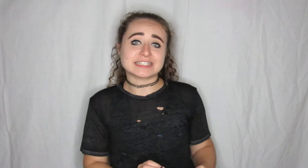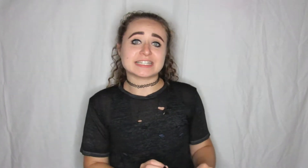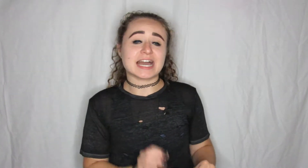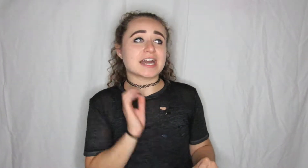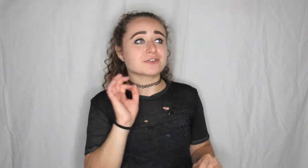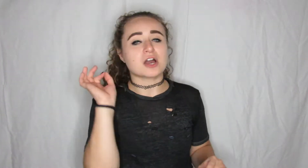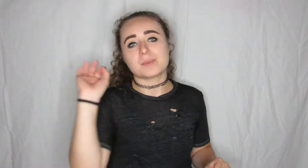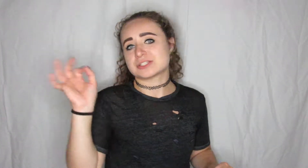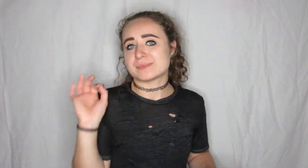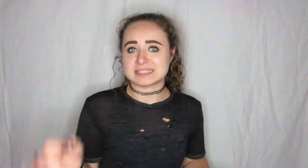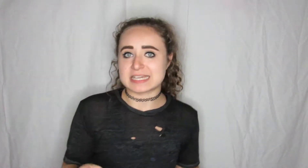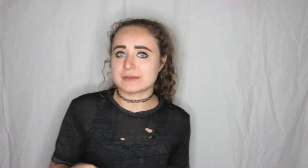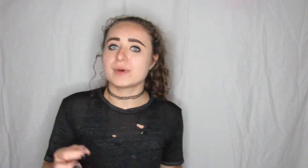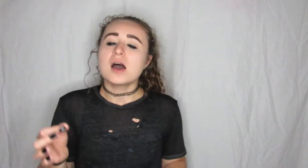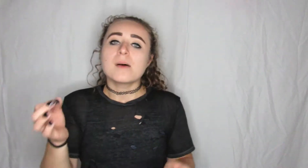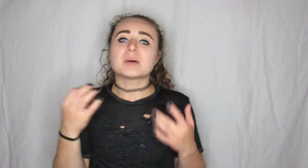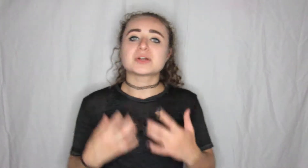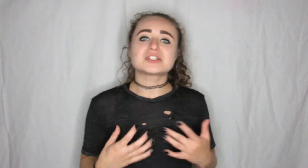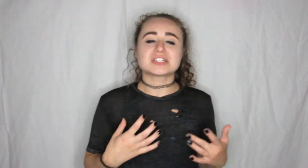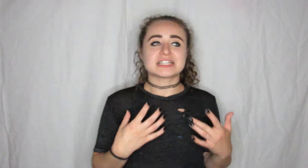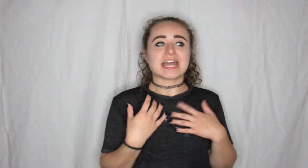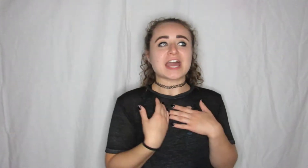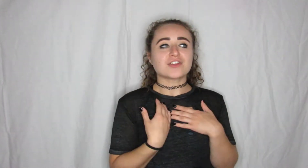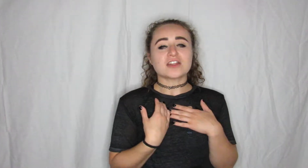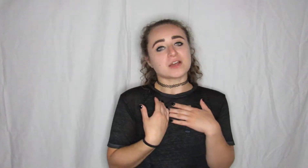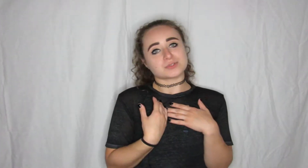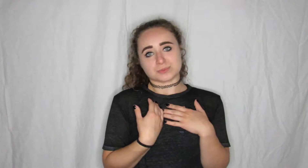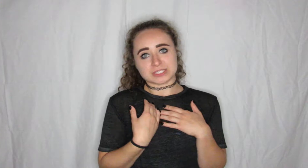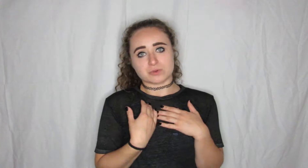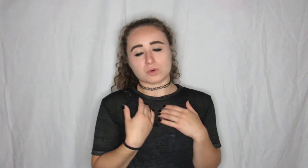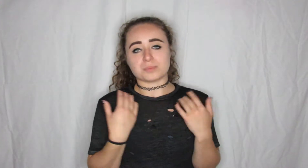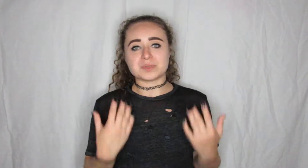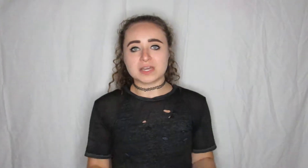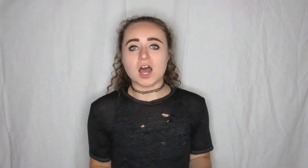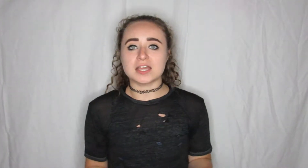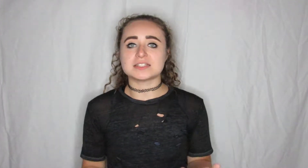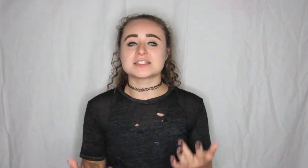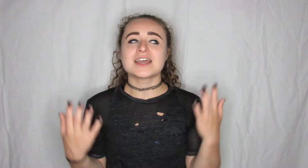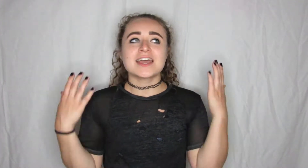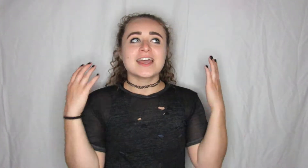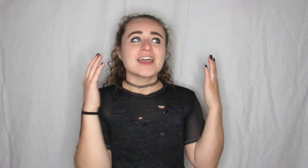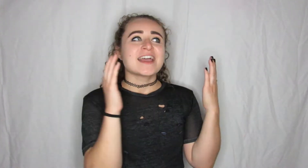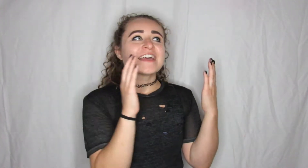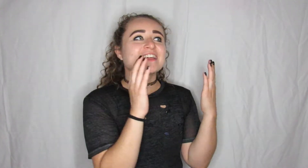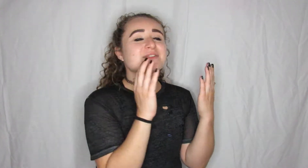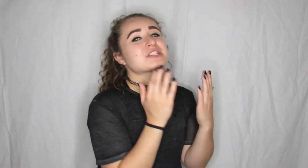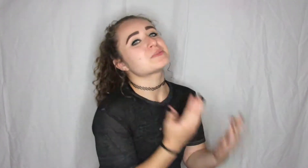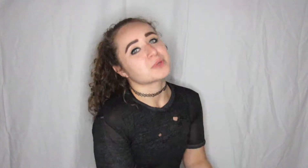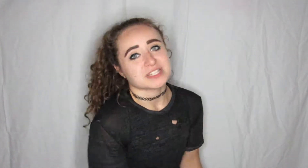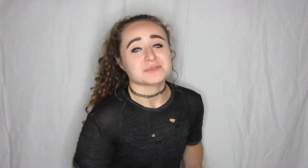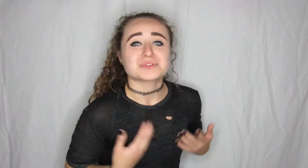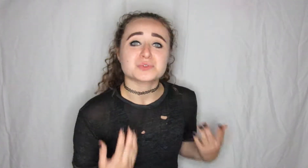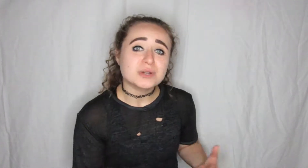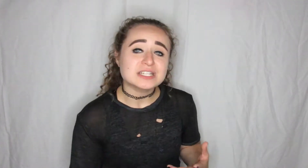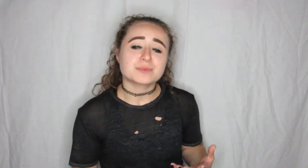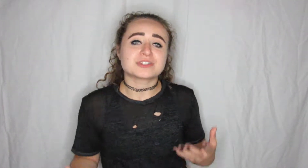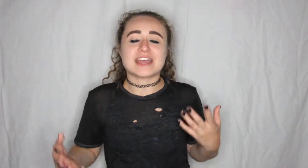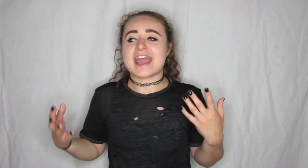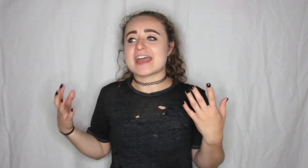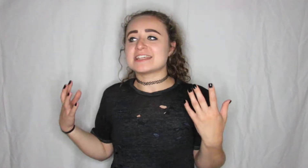I don't know how much it meant to him but personally I thought that was really cool because it was his birthday it was his 20th birthday and